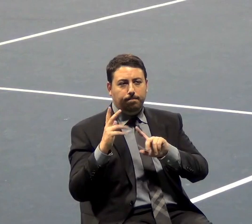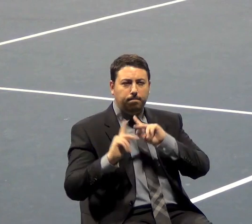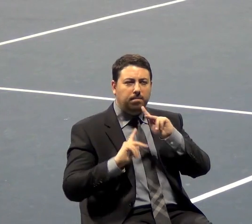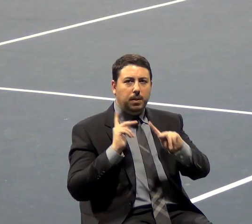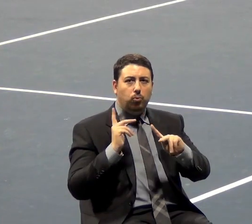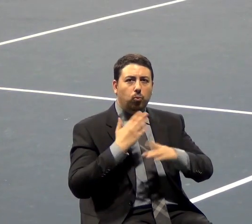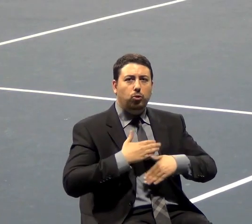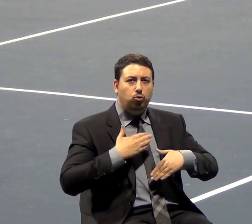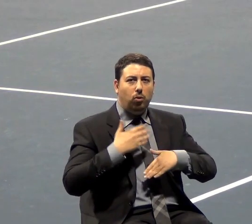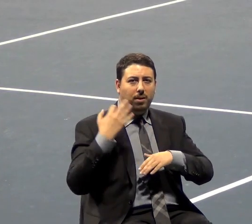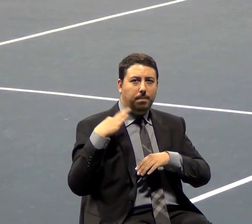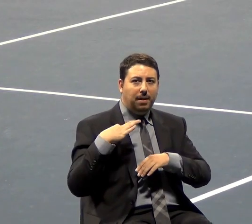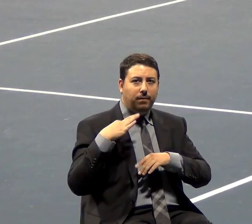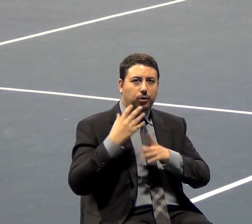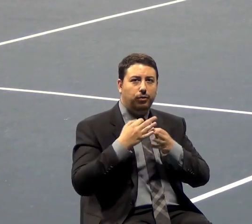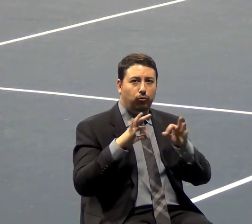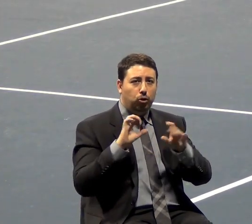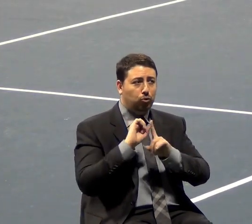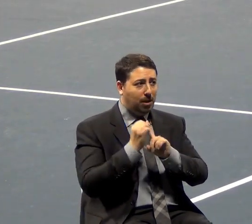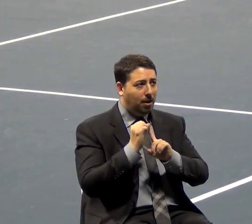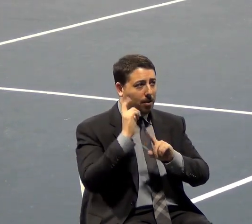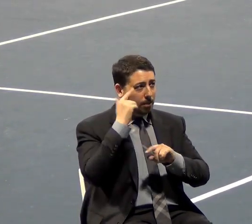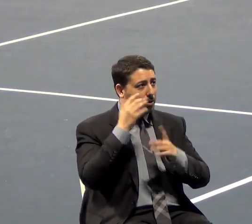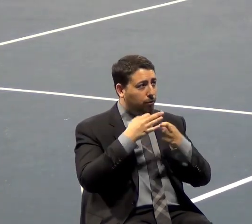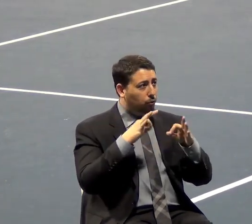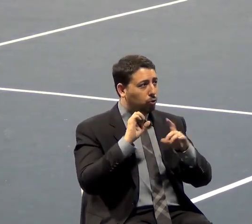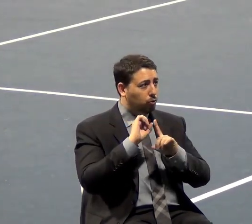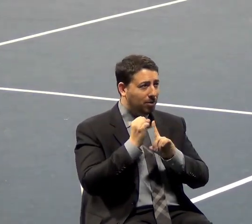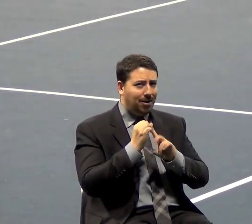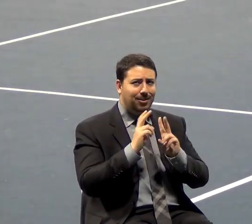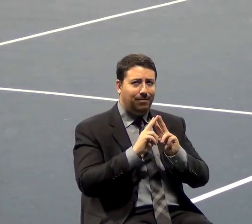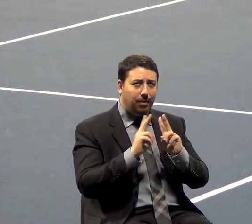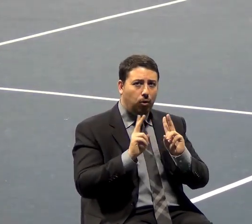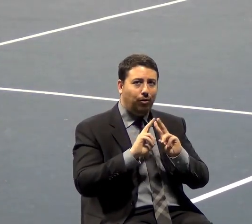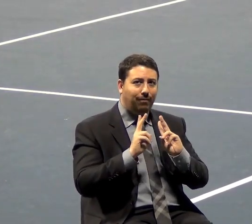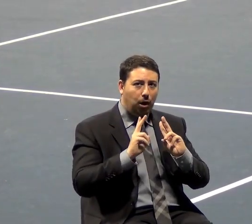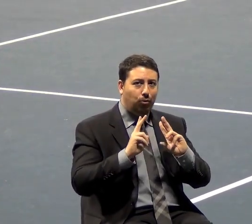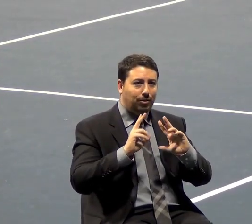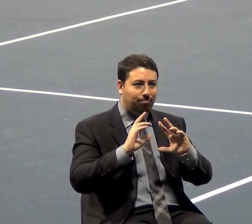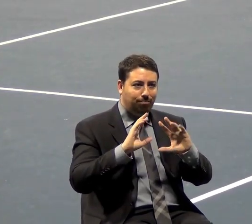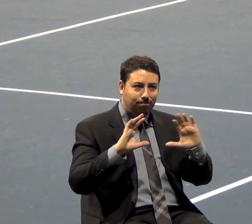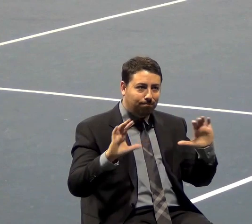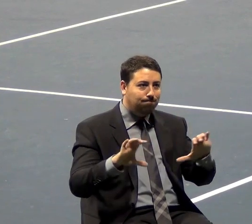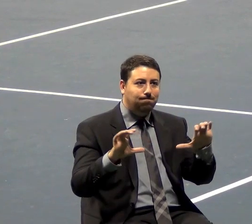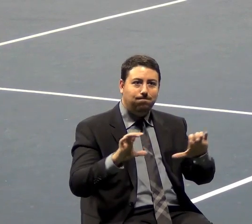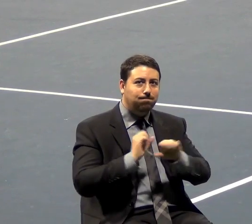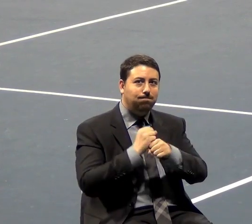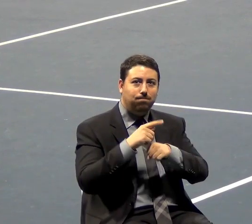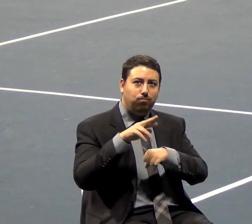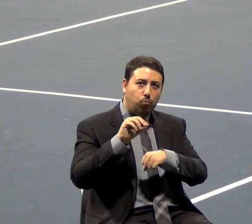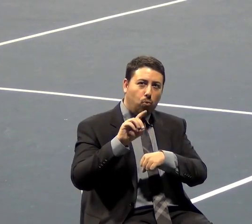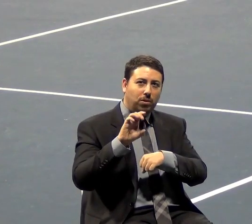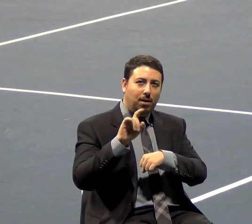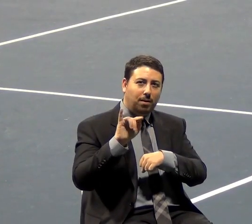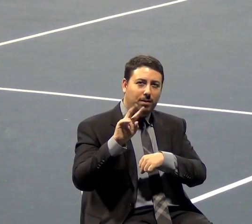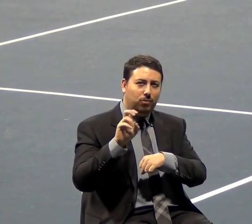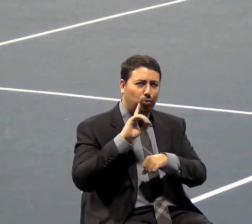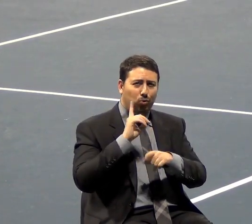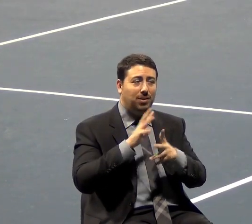benefits of a free society because a free society is very, very productive. And there's great wealth. We were the freest and wealthiest